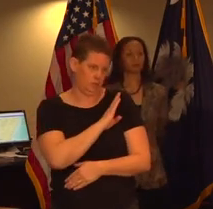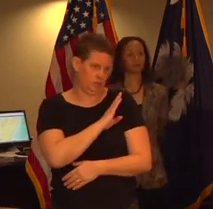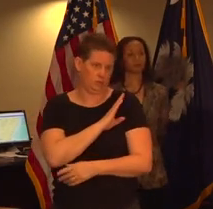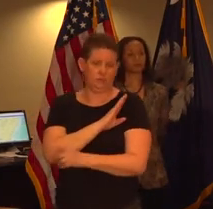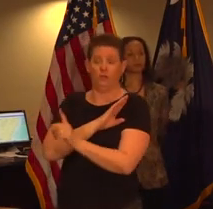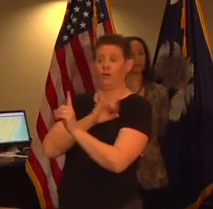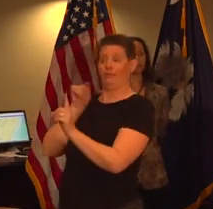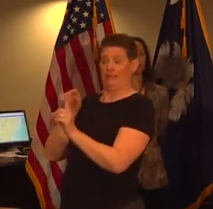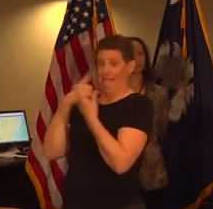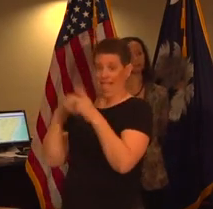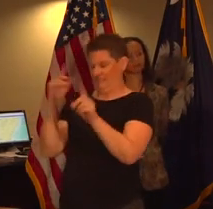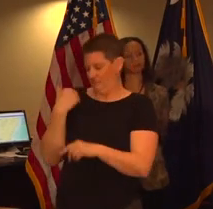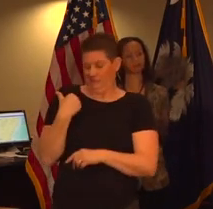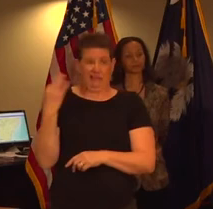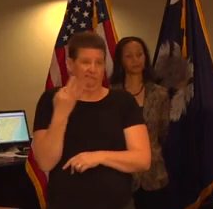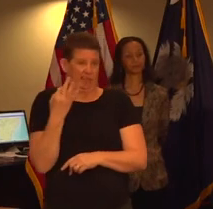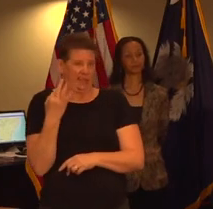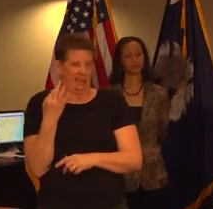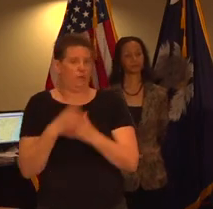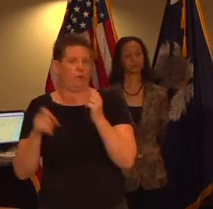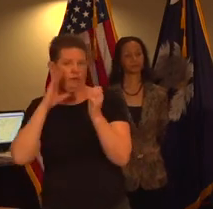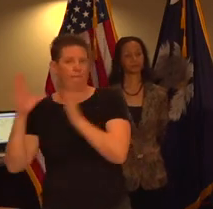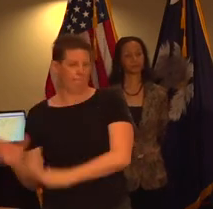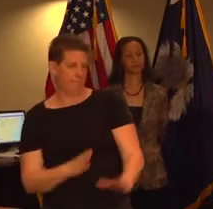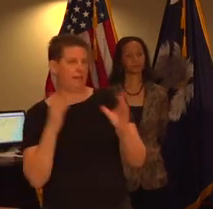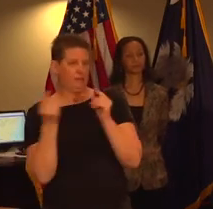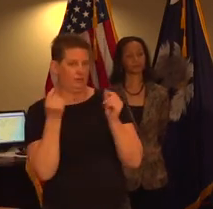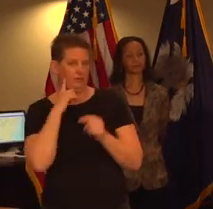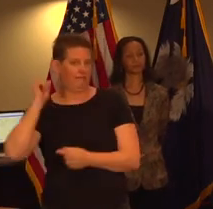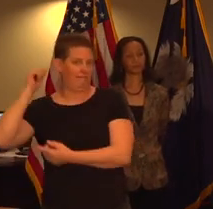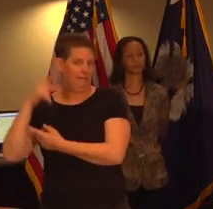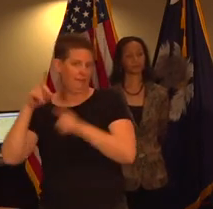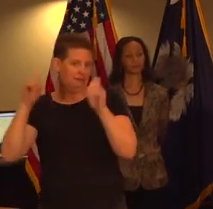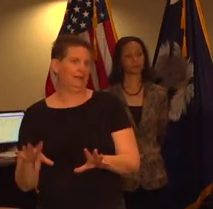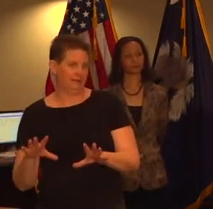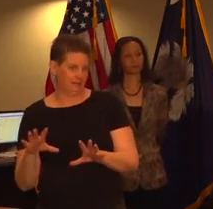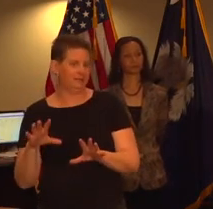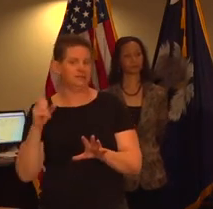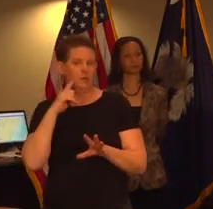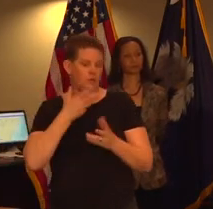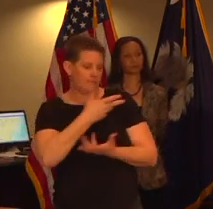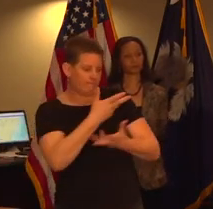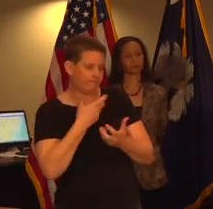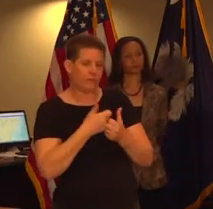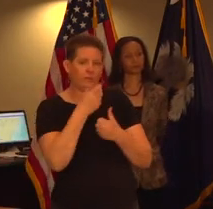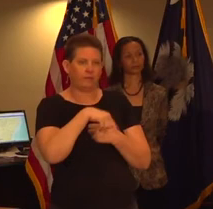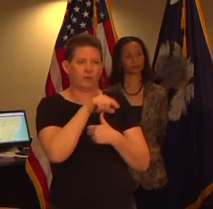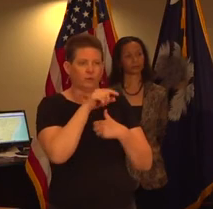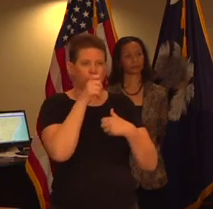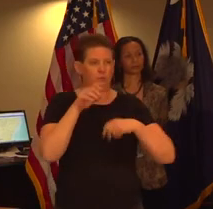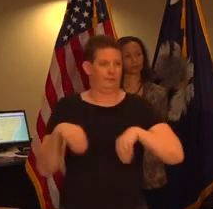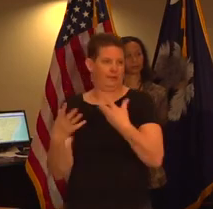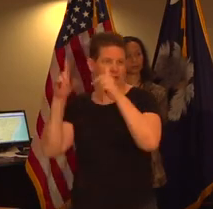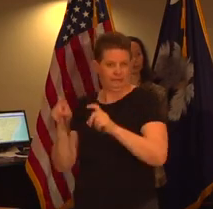made an announcement on friday on how they anticipate handling ap testing we're working with our vendors not only for ap but